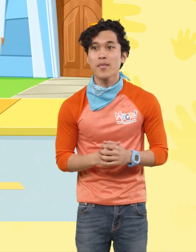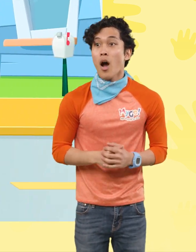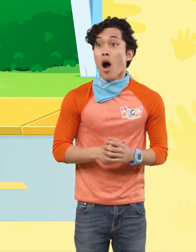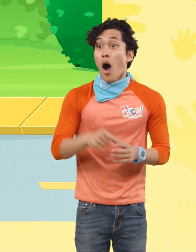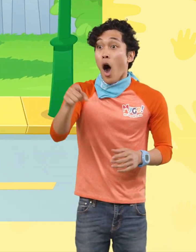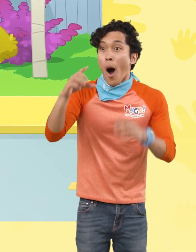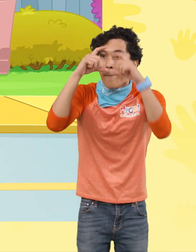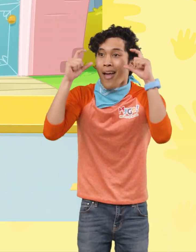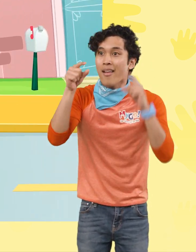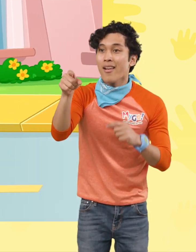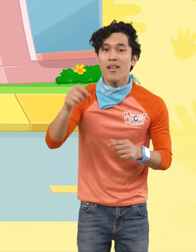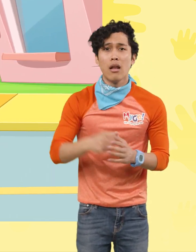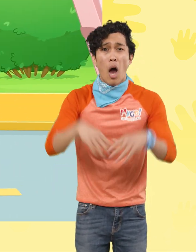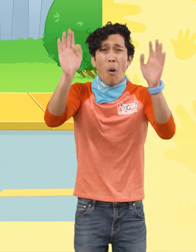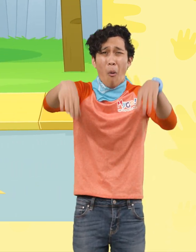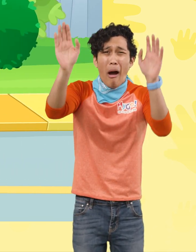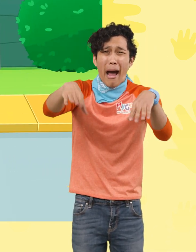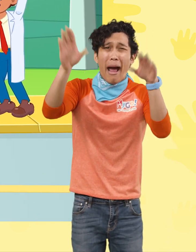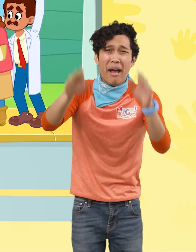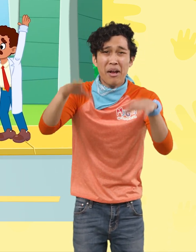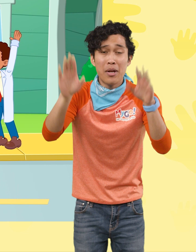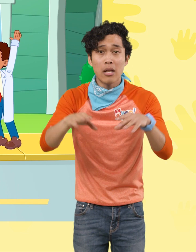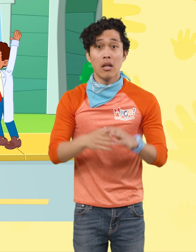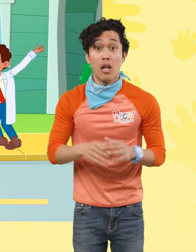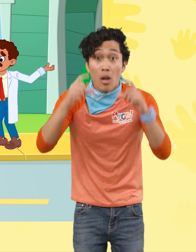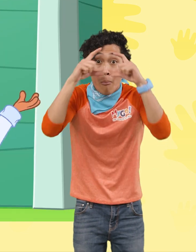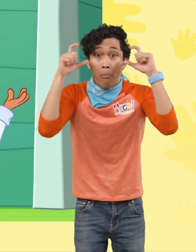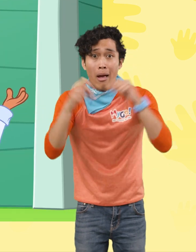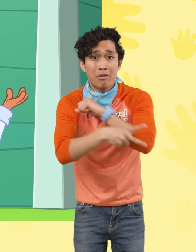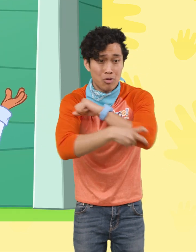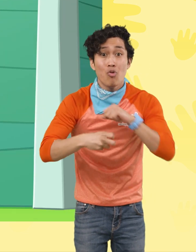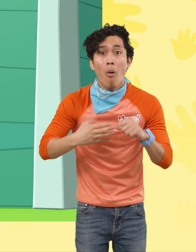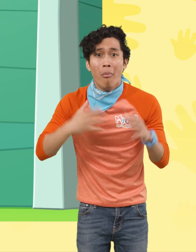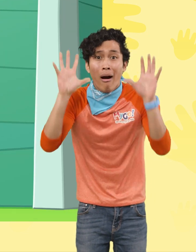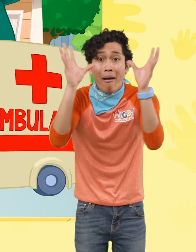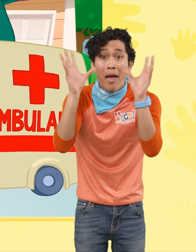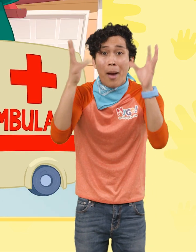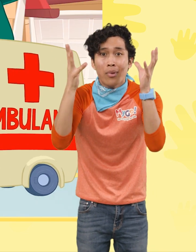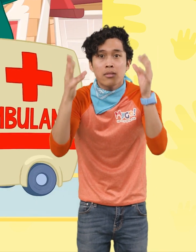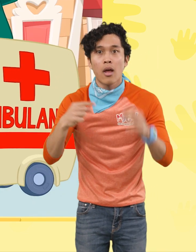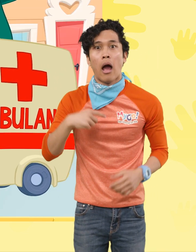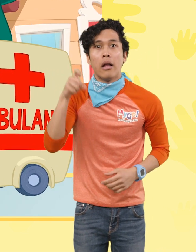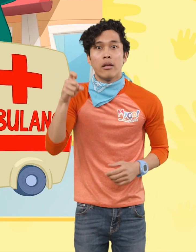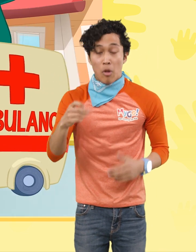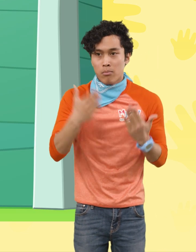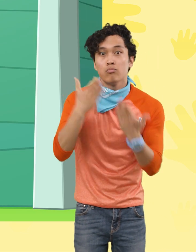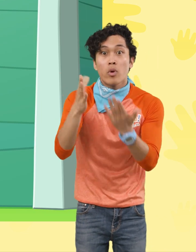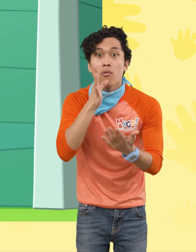Bandits! Wait, Mila, Morphle Those bandits have stolen my ambulance And I need to bring this lady to the